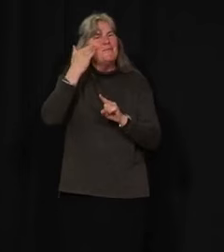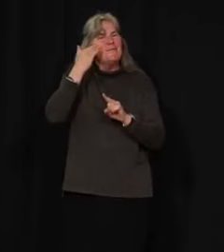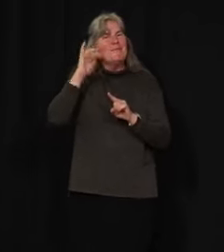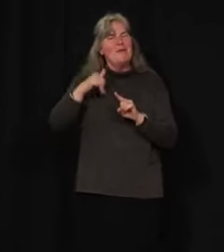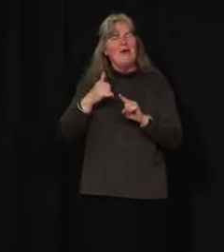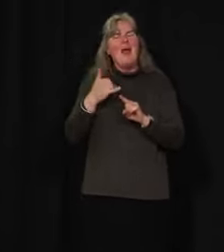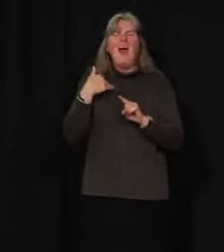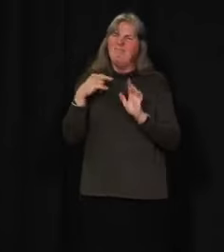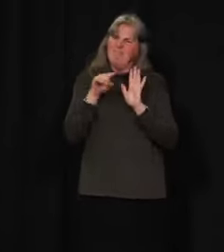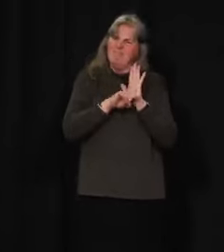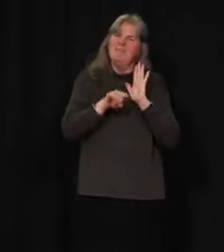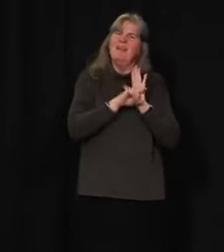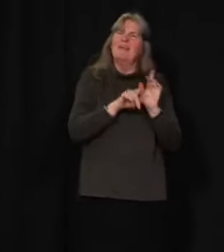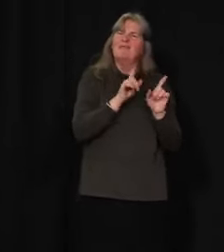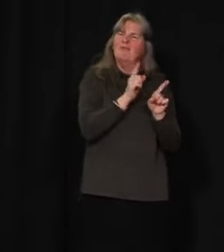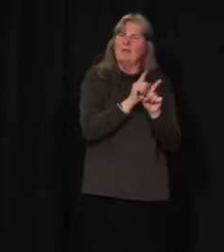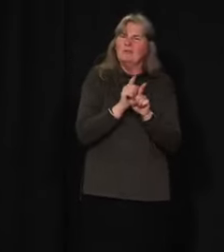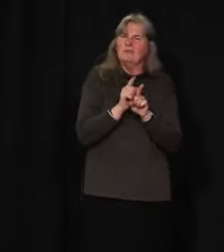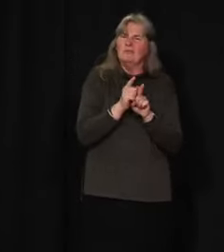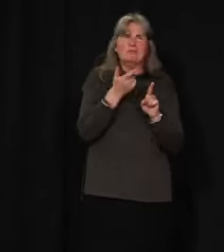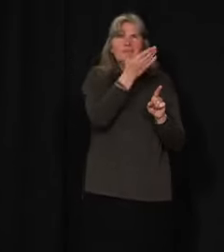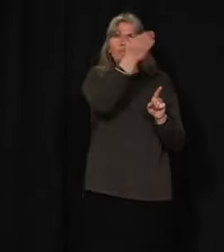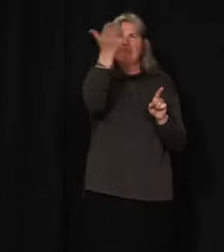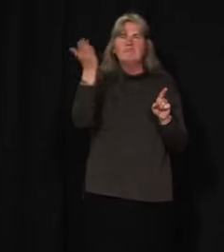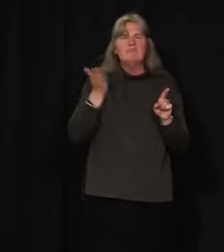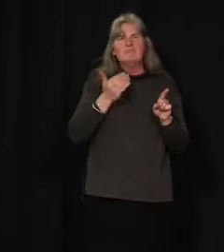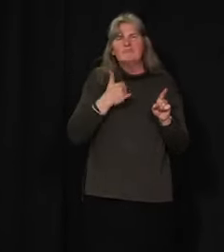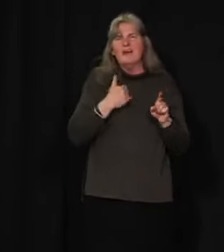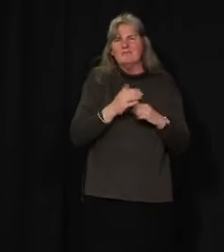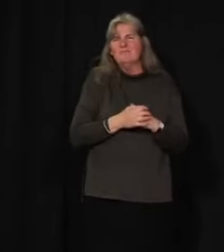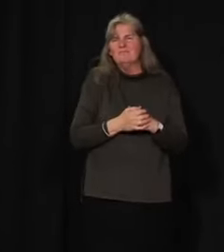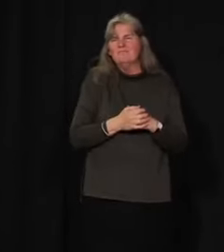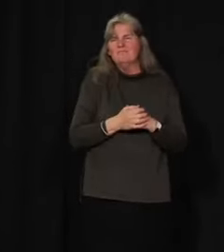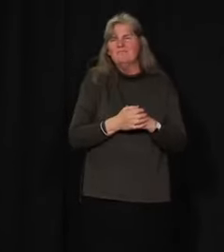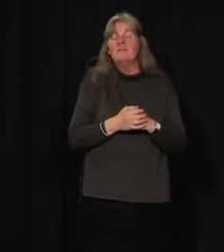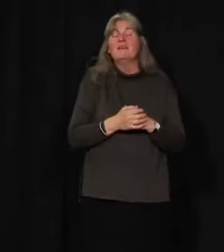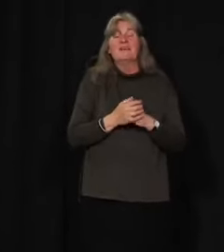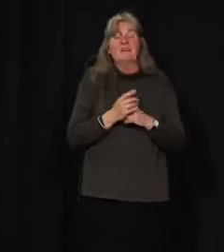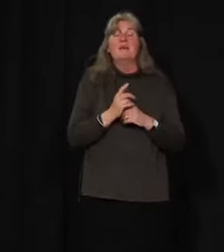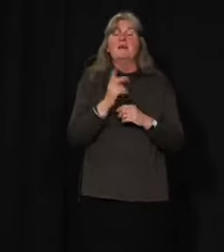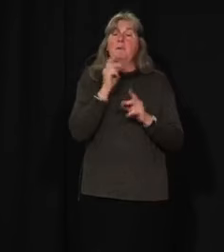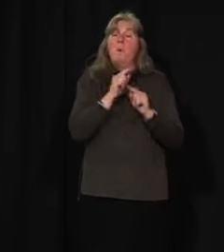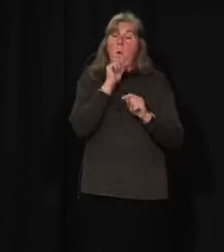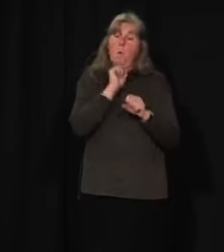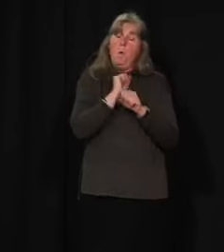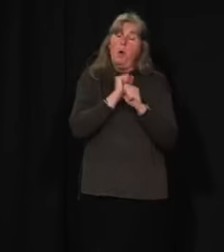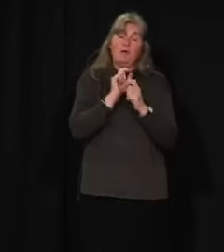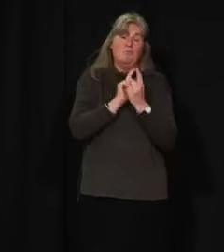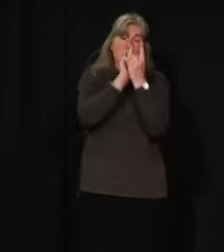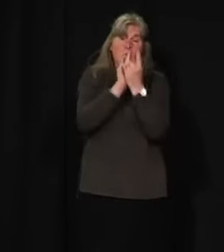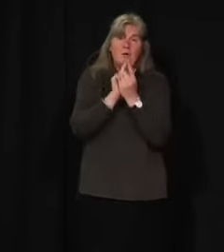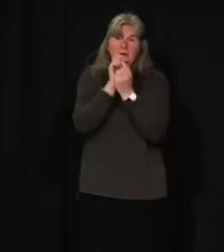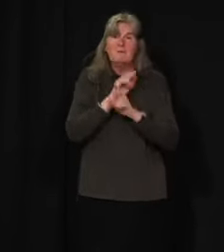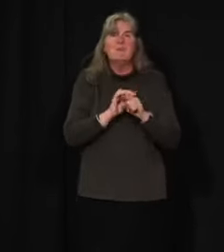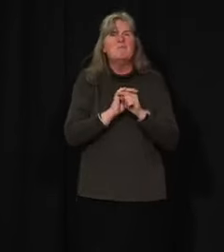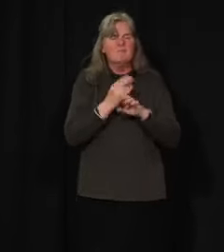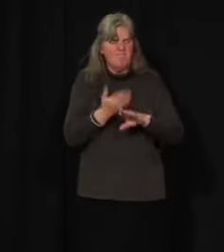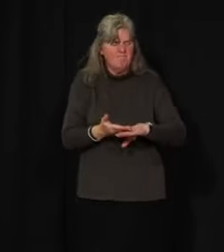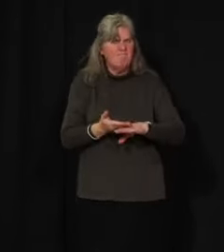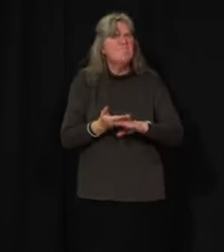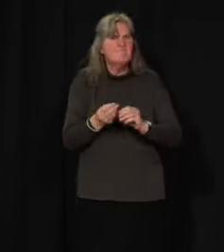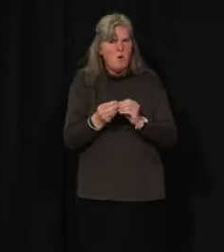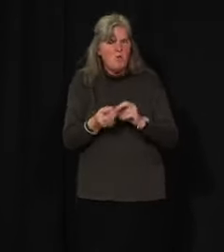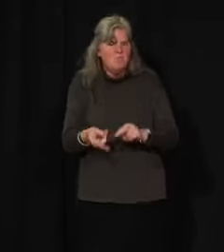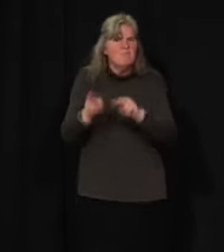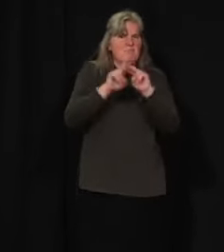have been adverse effects on individuals and communities. We've heard from frontline providers there's been an increase in harms related to alcohol